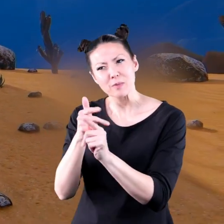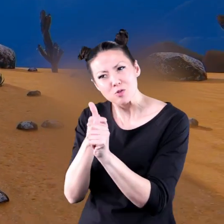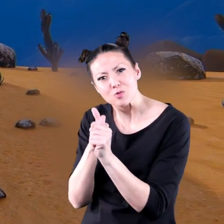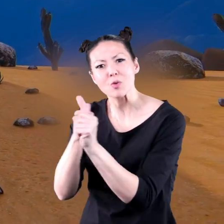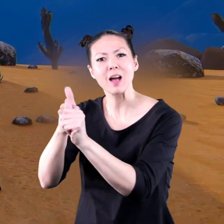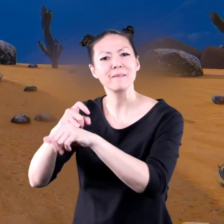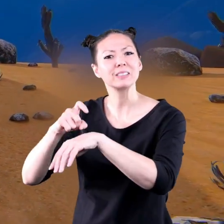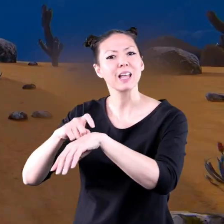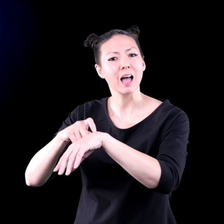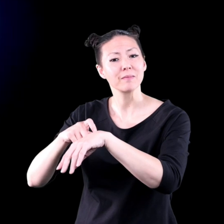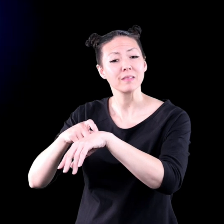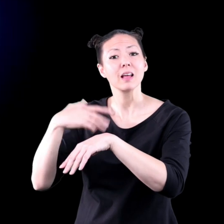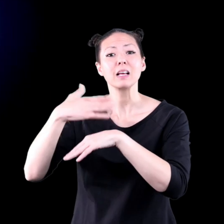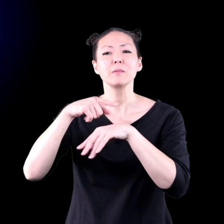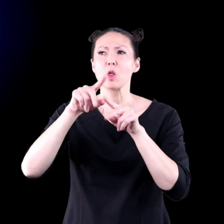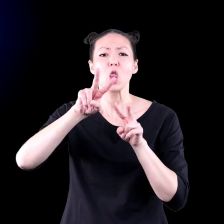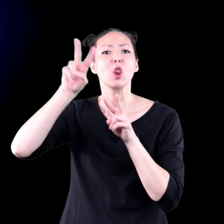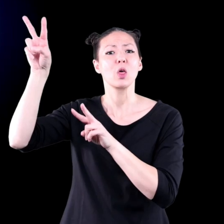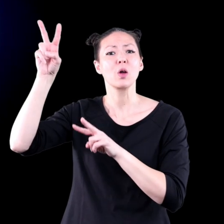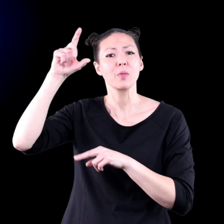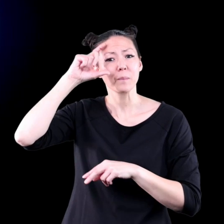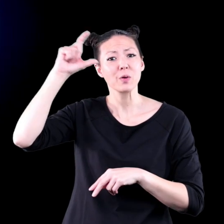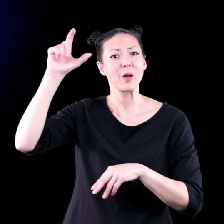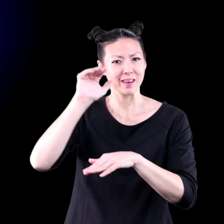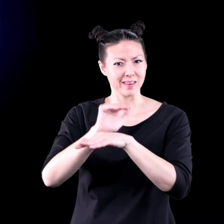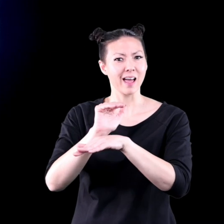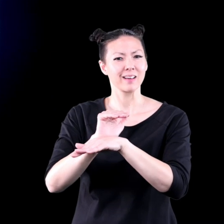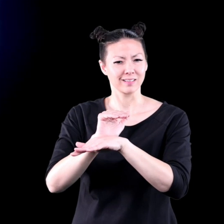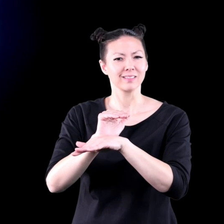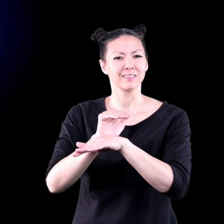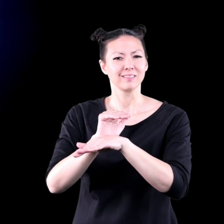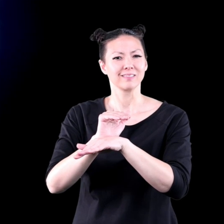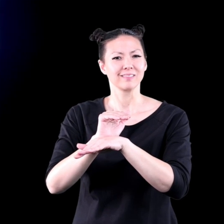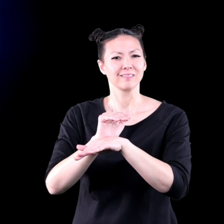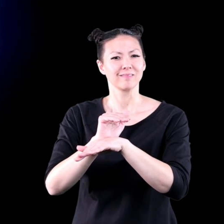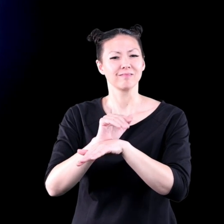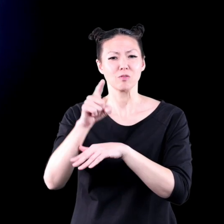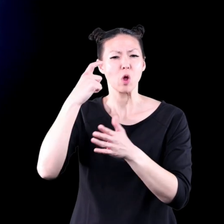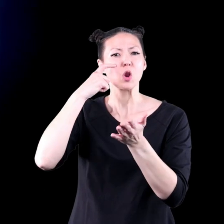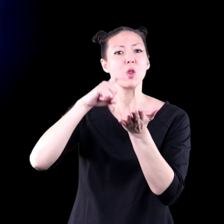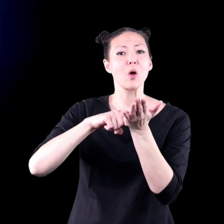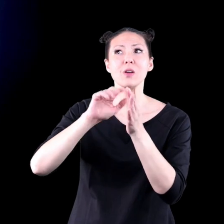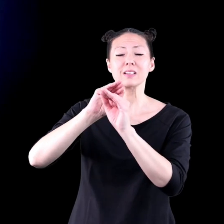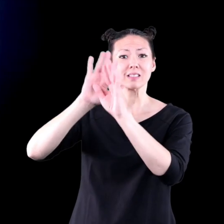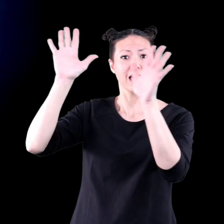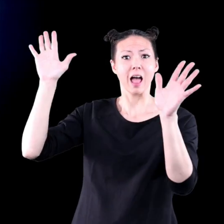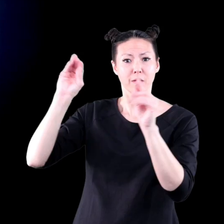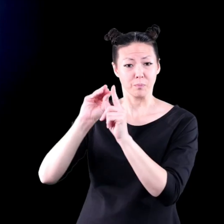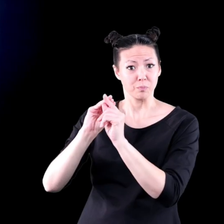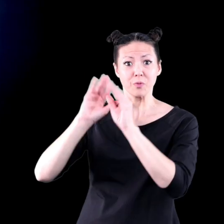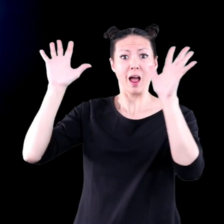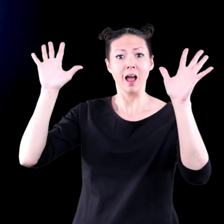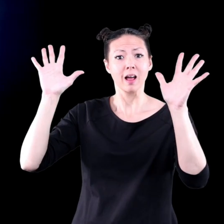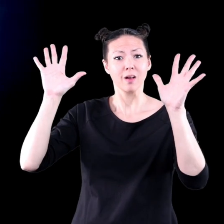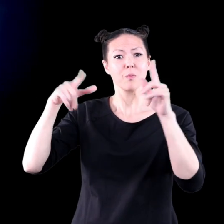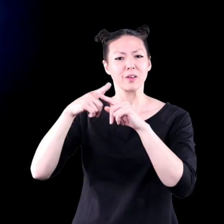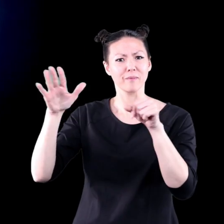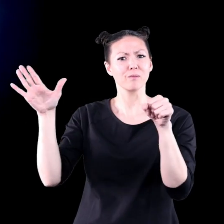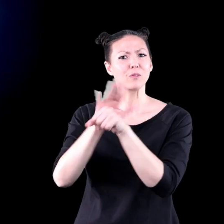the next time you look up at the night sky notice how the sky lights up when there is a full